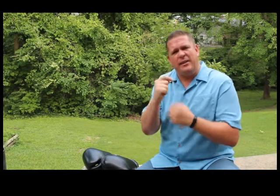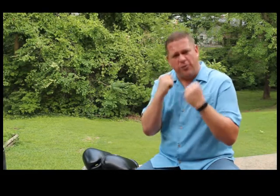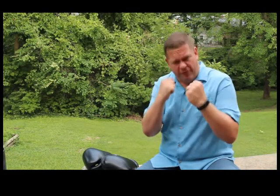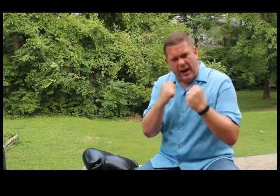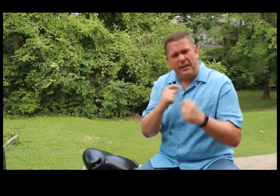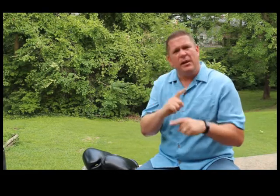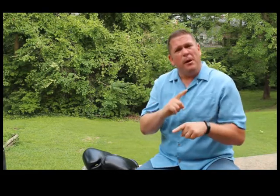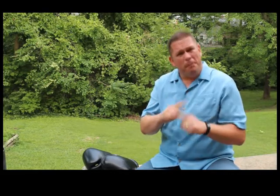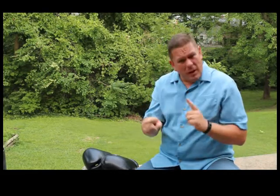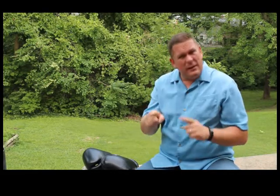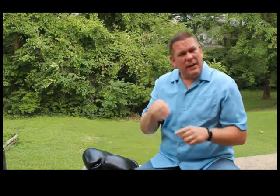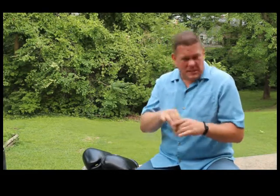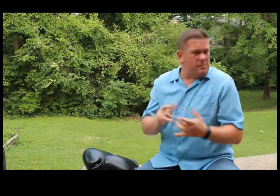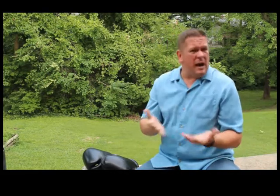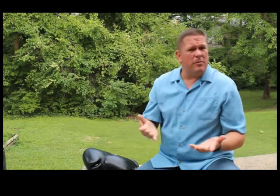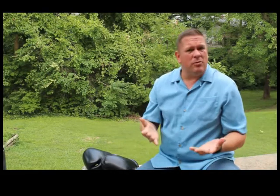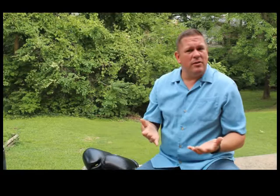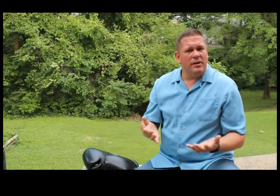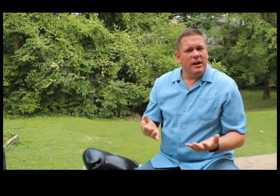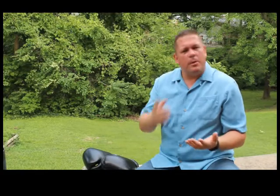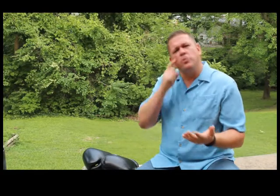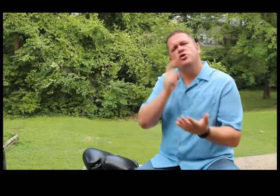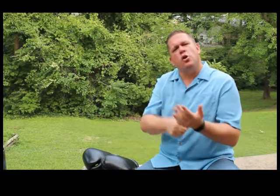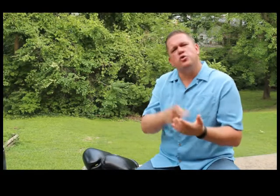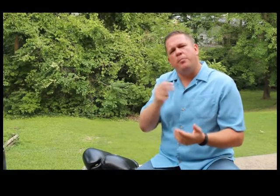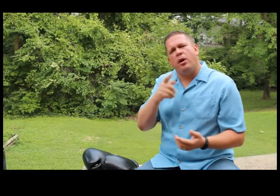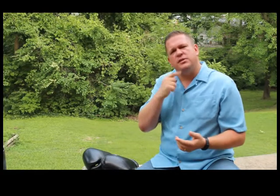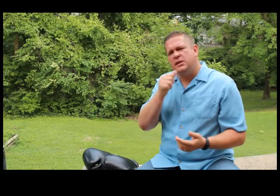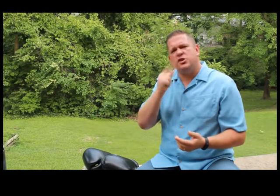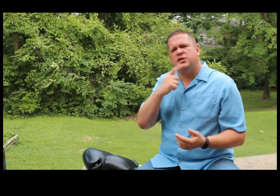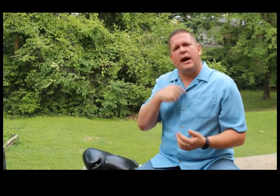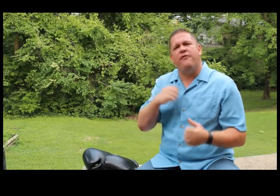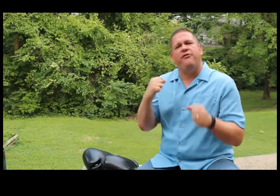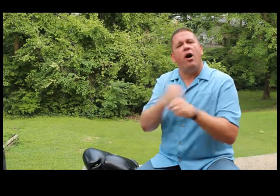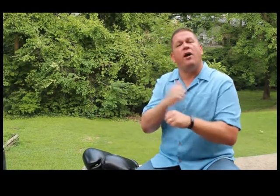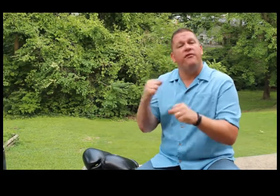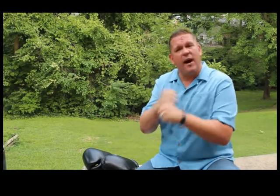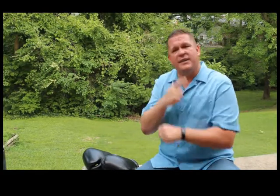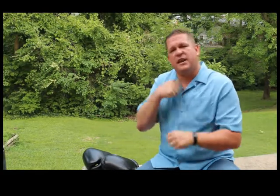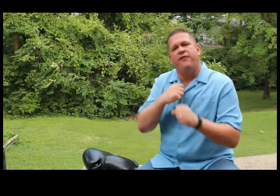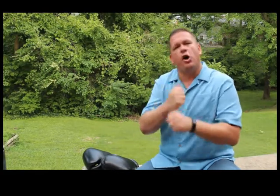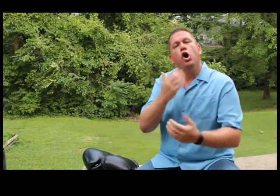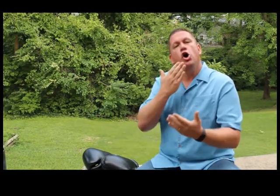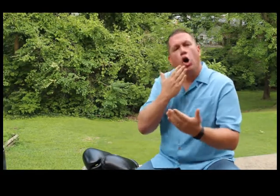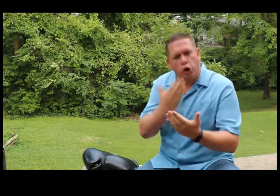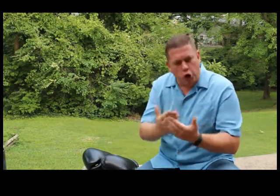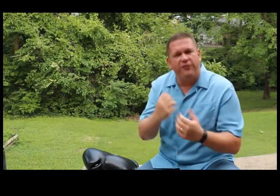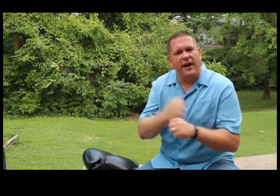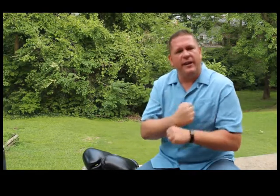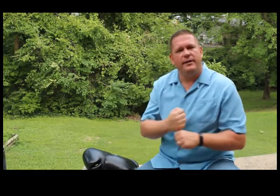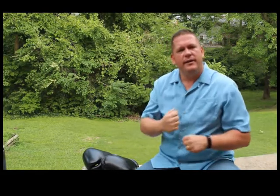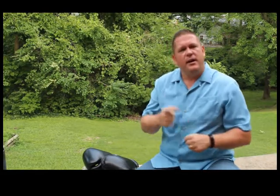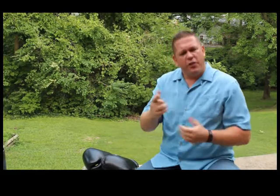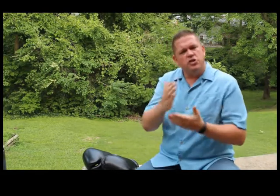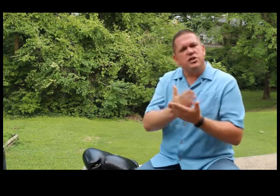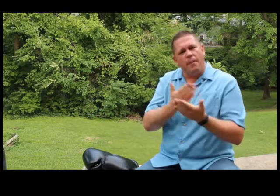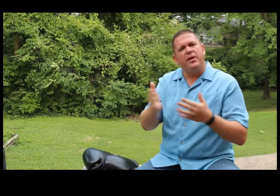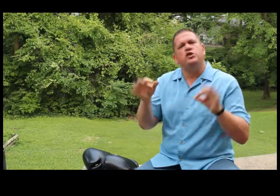or fight, but it's in the Bible. But don't you notice what Paul said? He didn't just say, I fought a fight. He said, I fought a good fight. There's some things